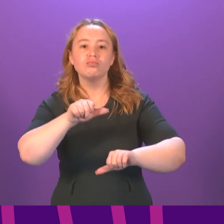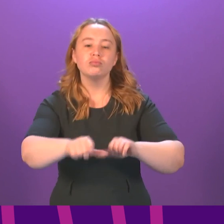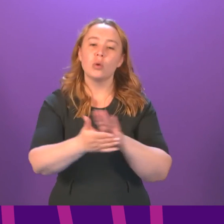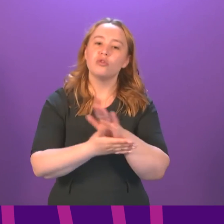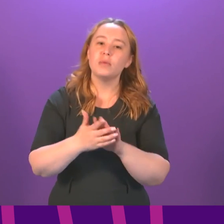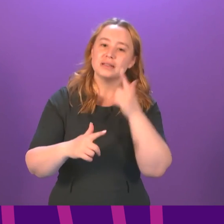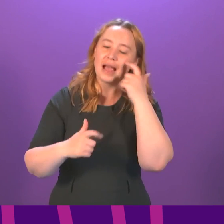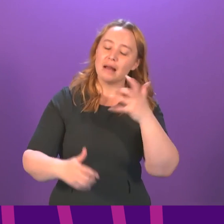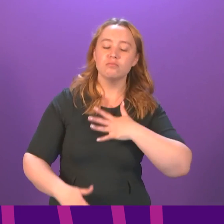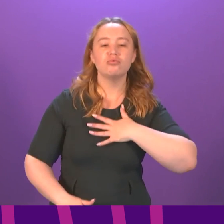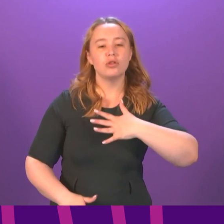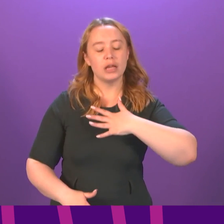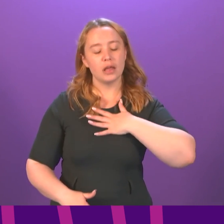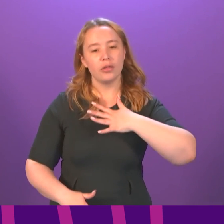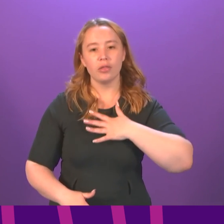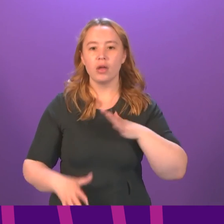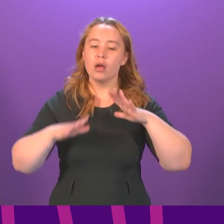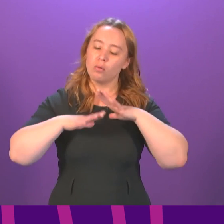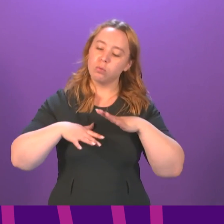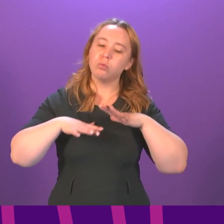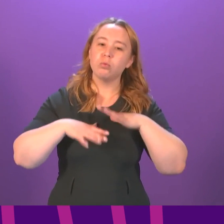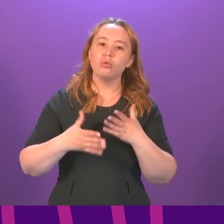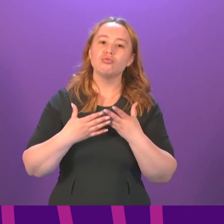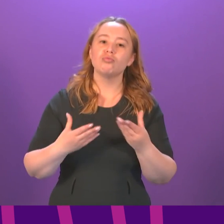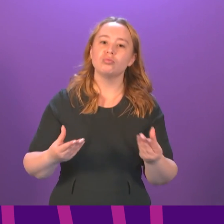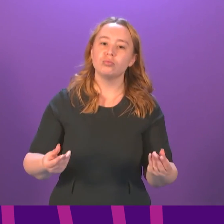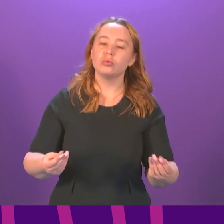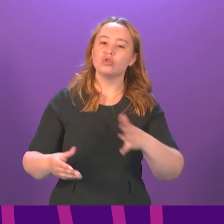and to find rest for your souls.